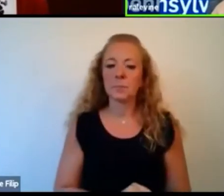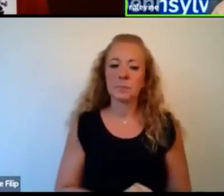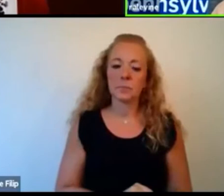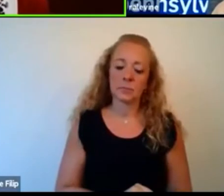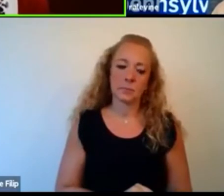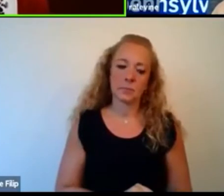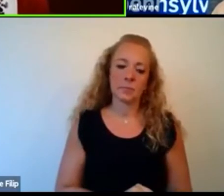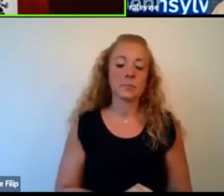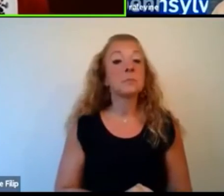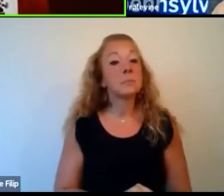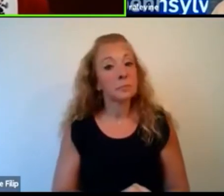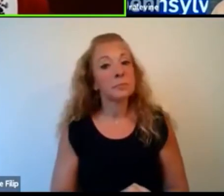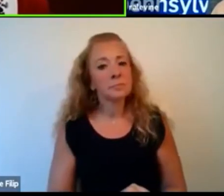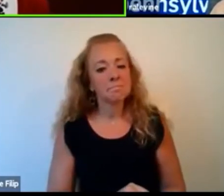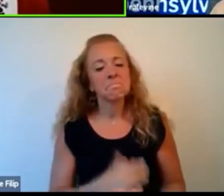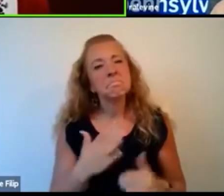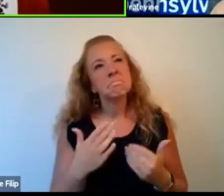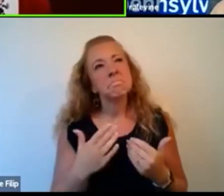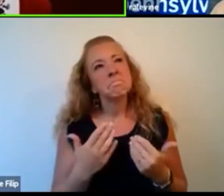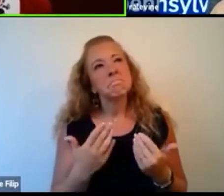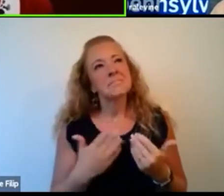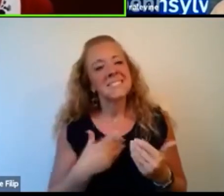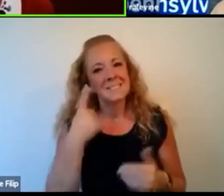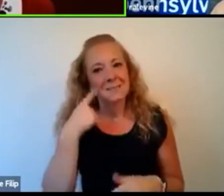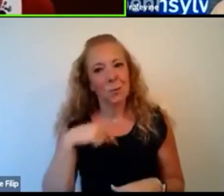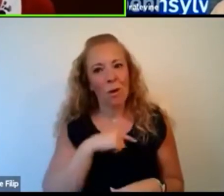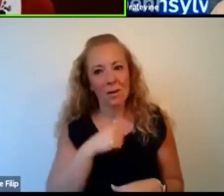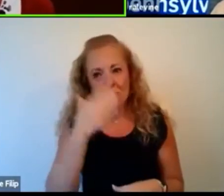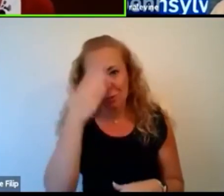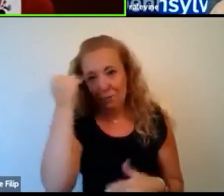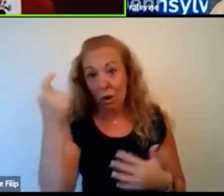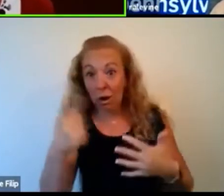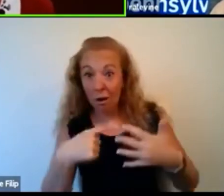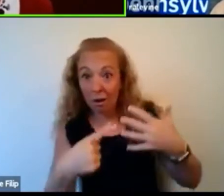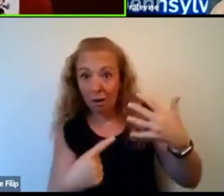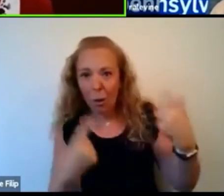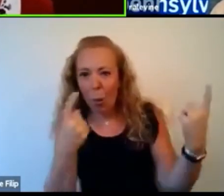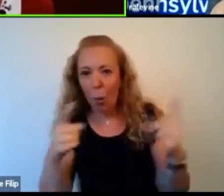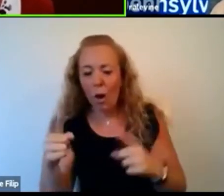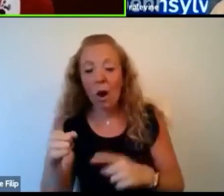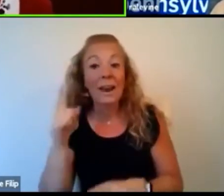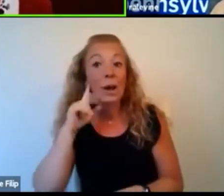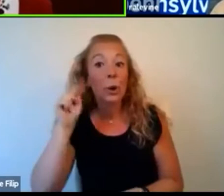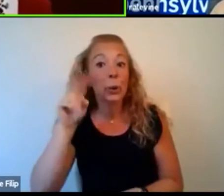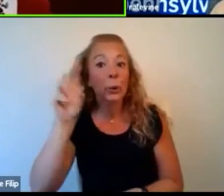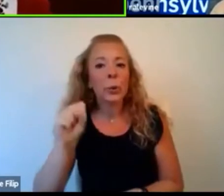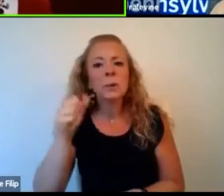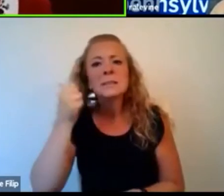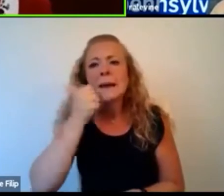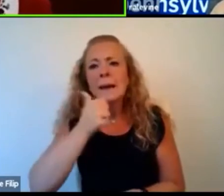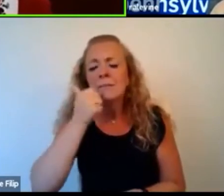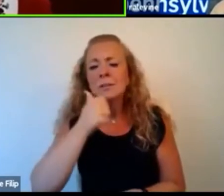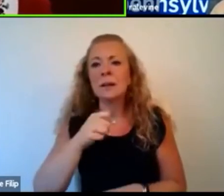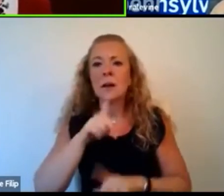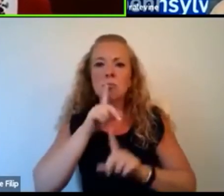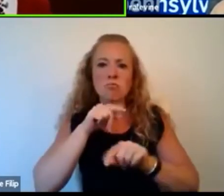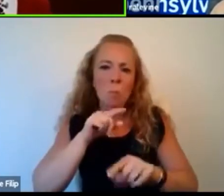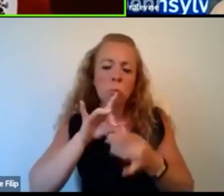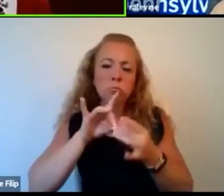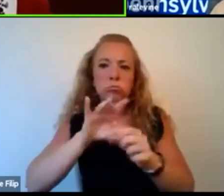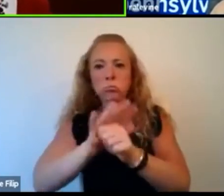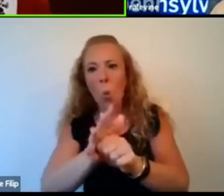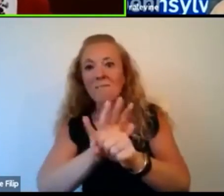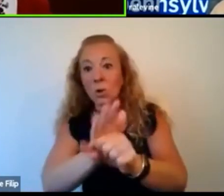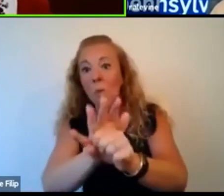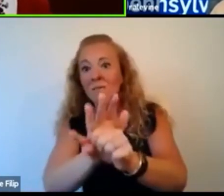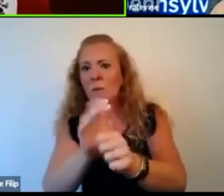I think it's easy for us to forget that those things are going on sometimes when we hear in the news and all the reports about COVID and everyone's